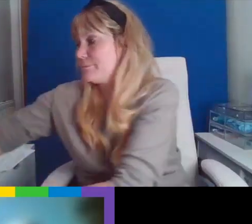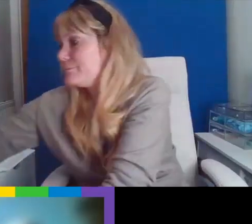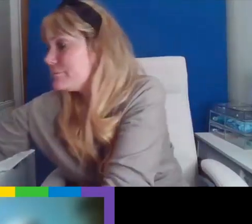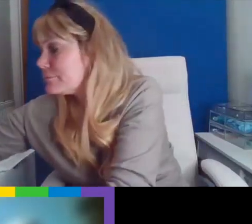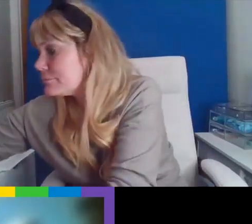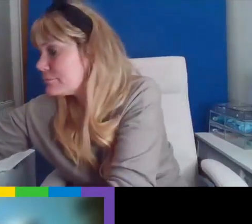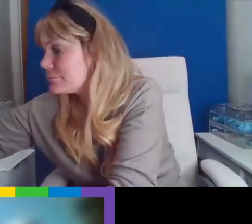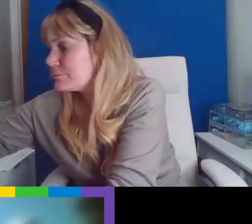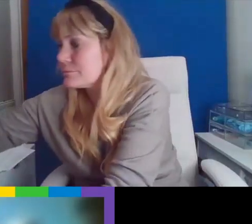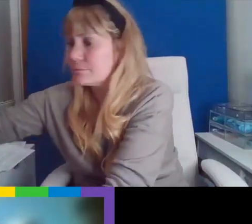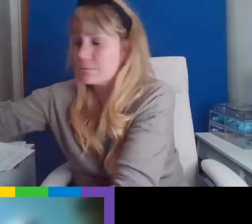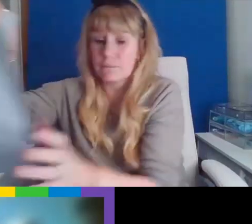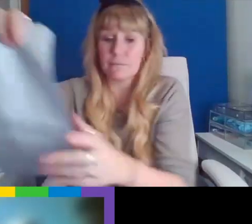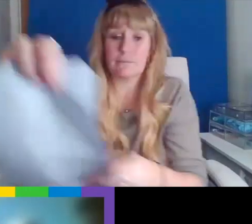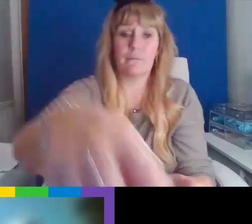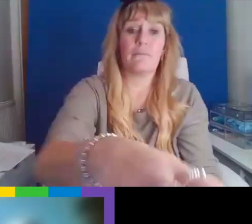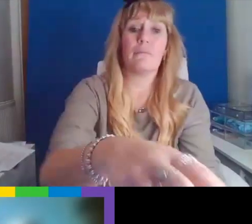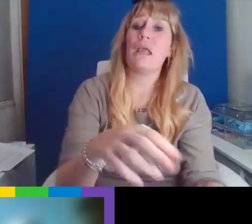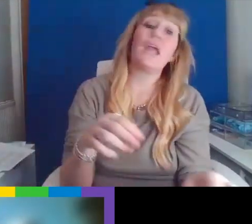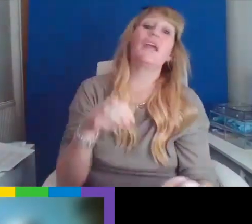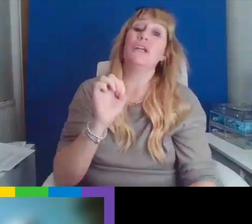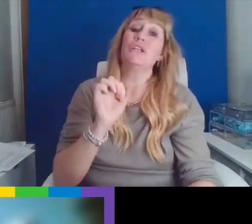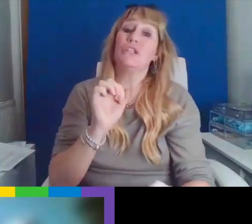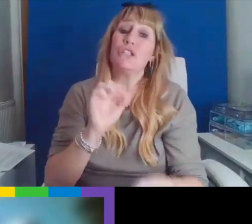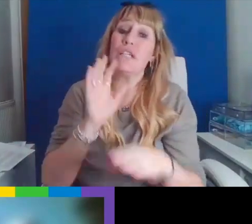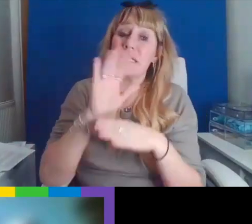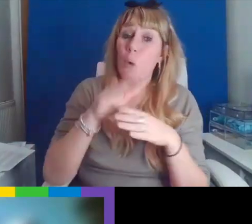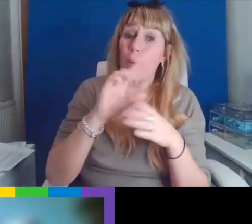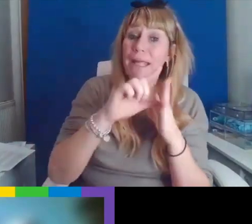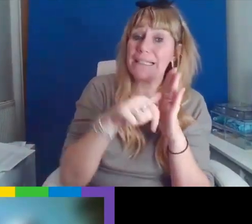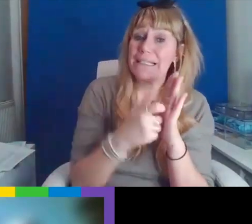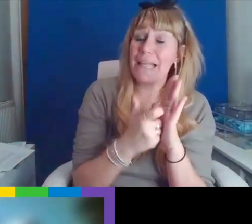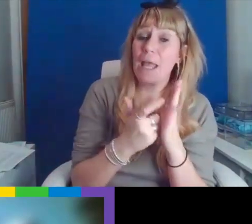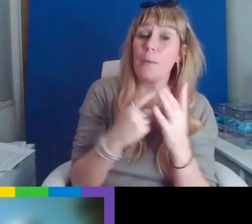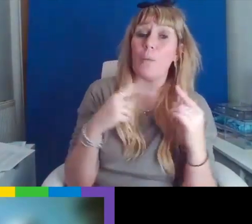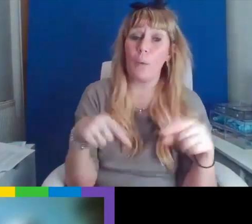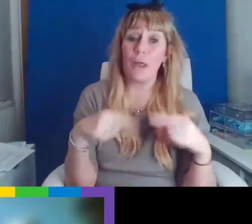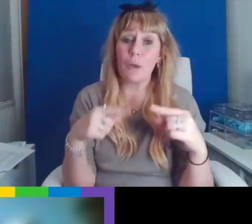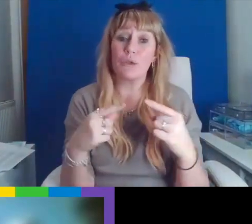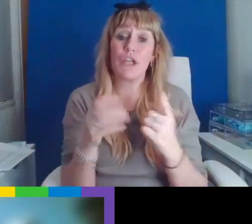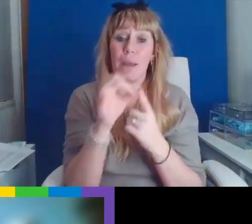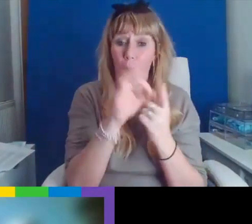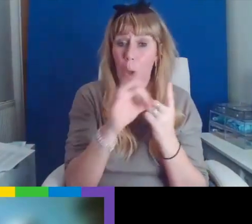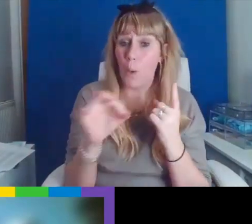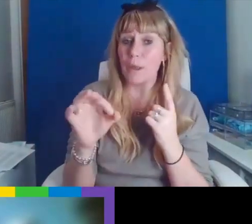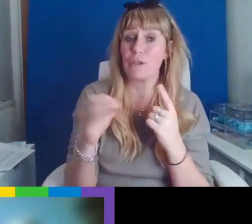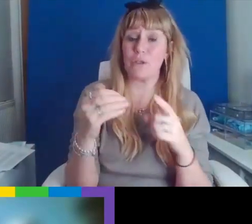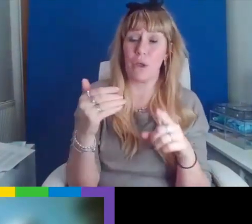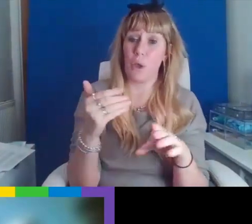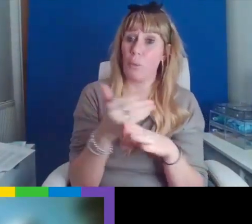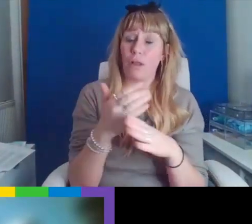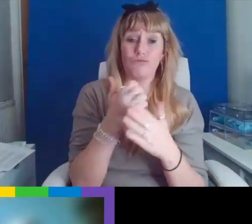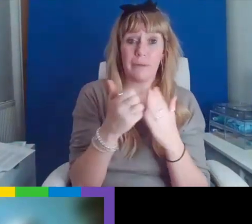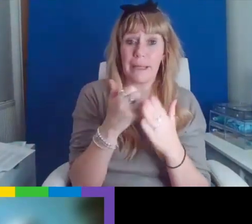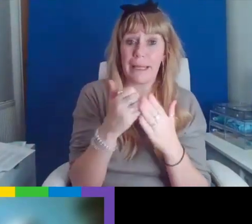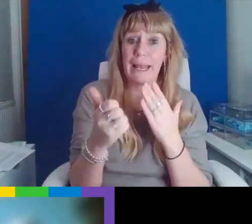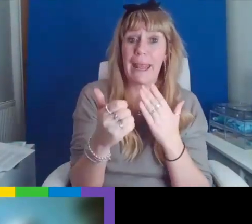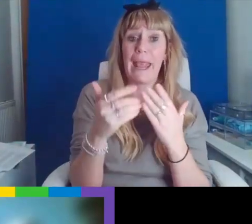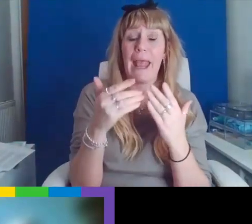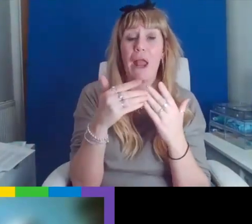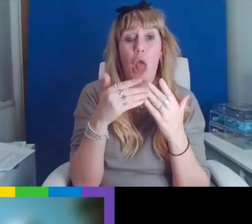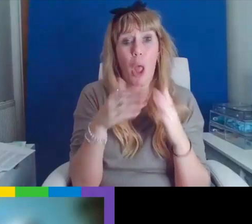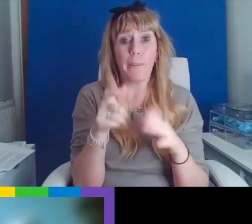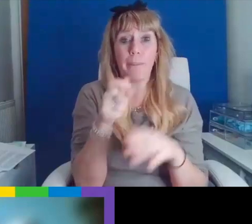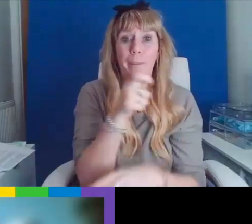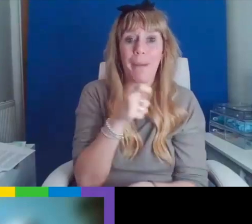disabled, wheelchair-using poet who performs regularly at online open mics and whose poems have appeared in a